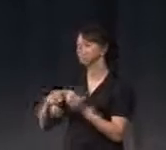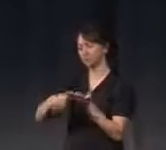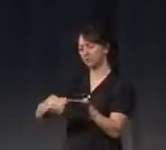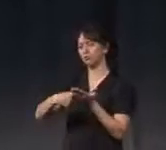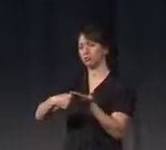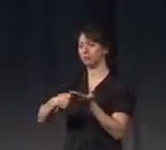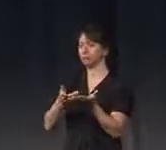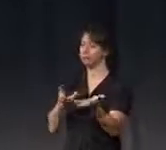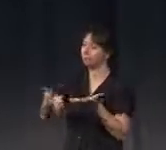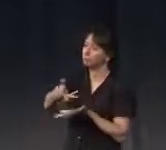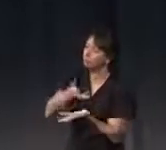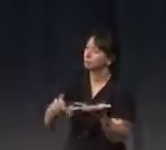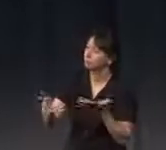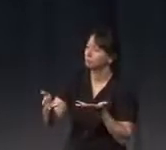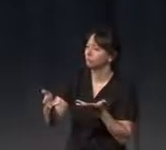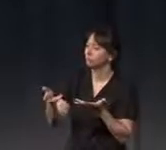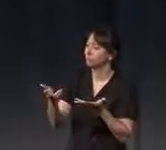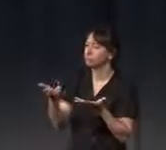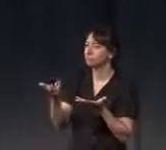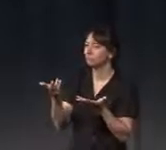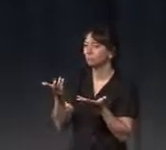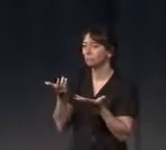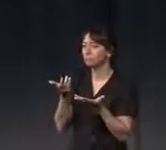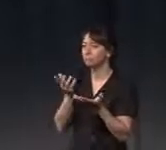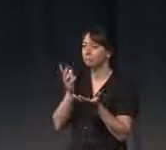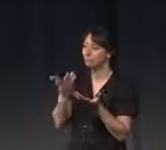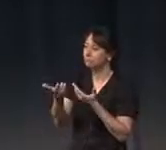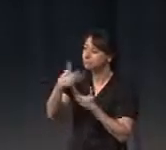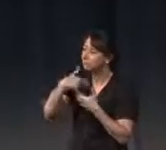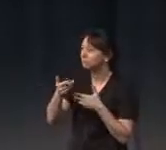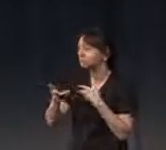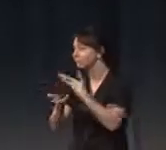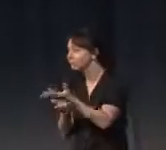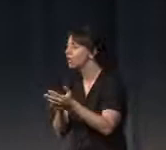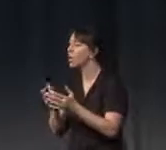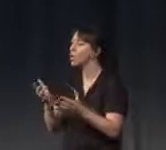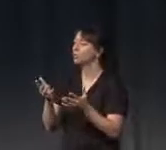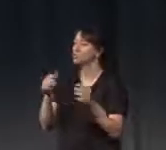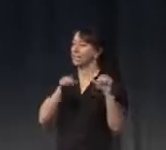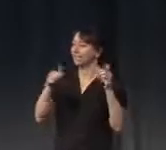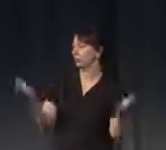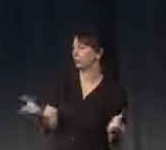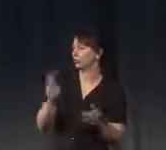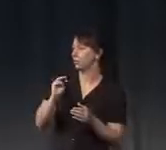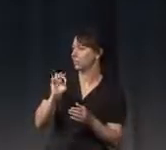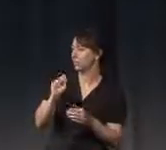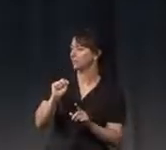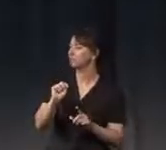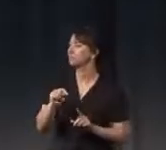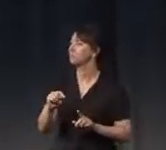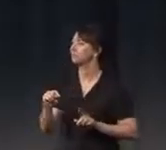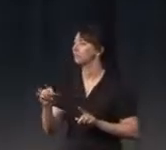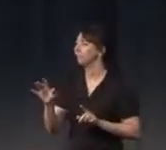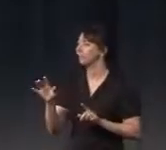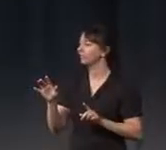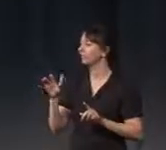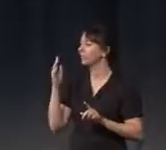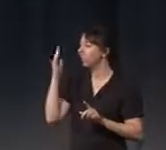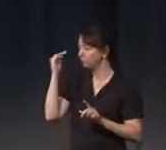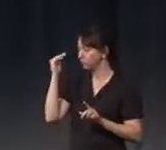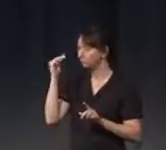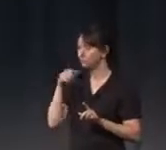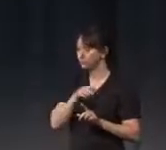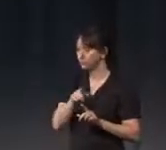with some scientists here at MIT. And this means also, and I hope so, you know, all the kind of